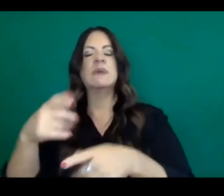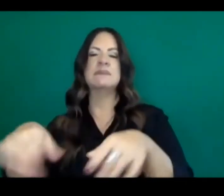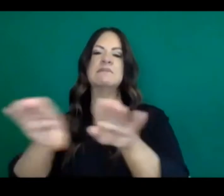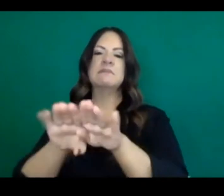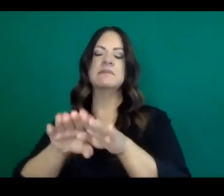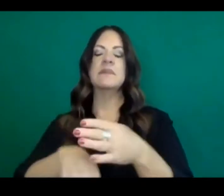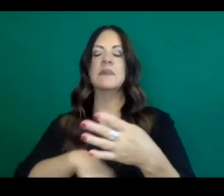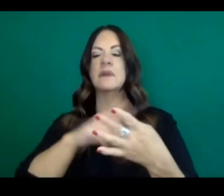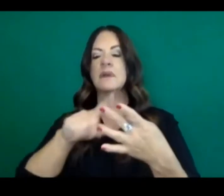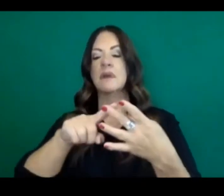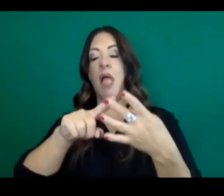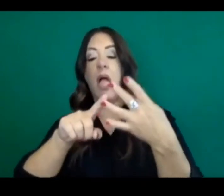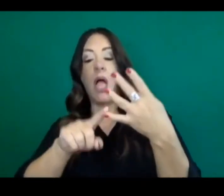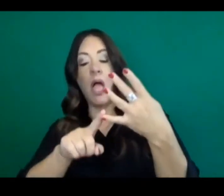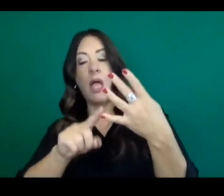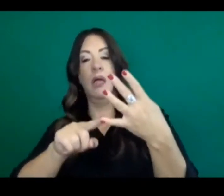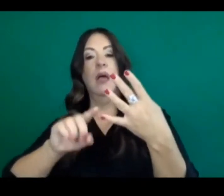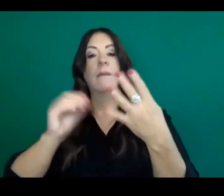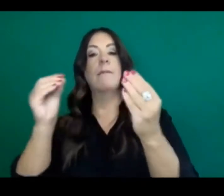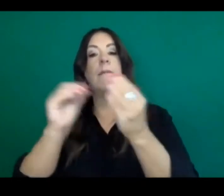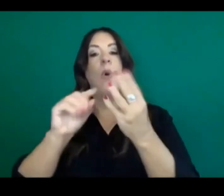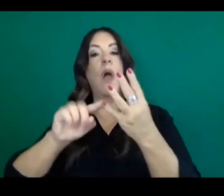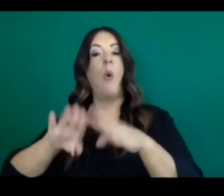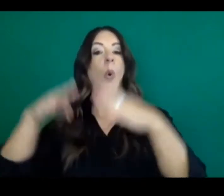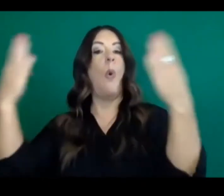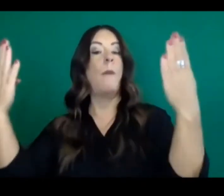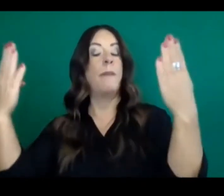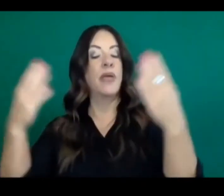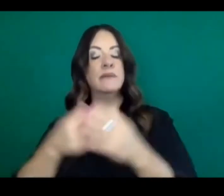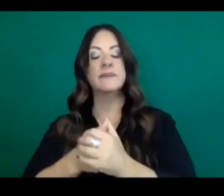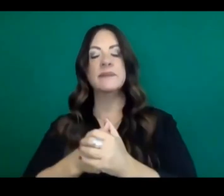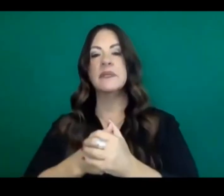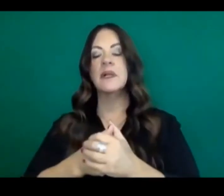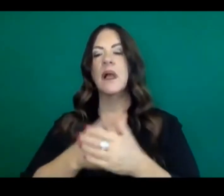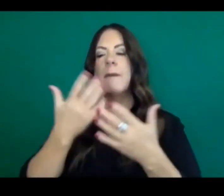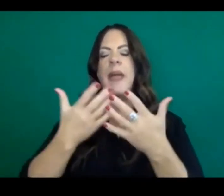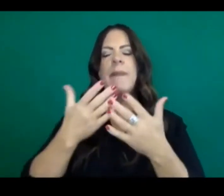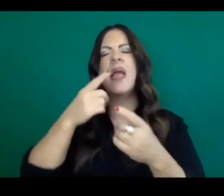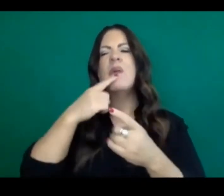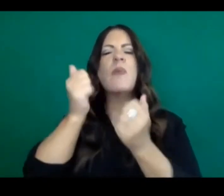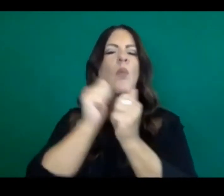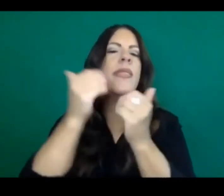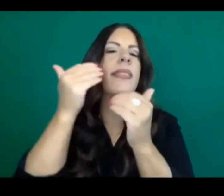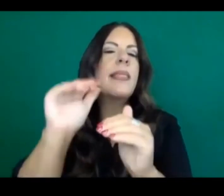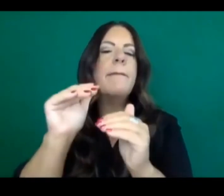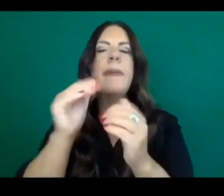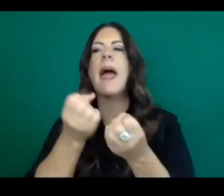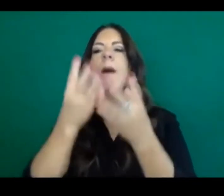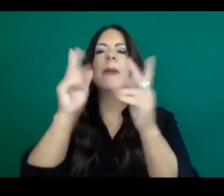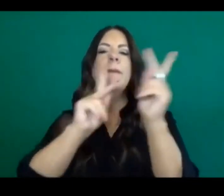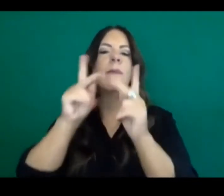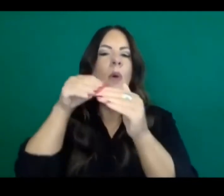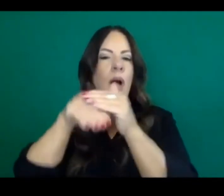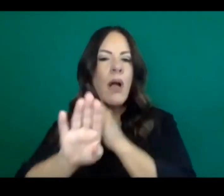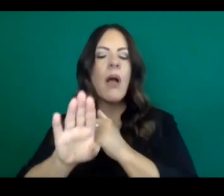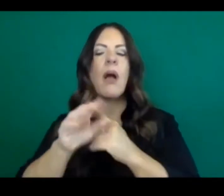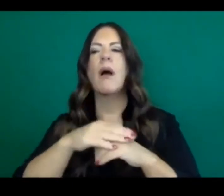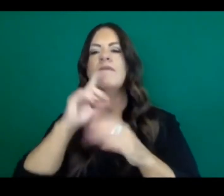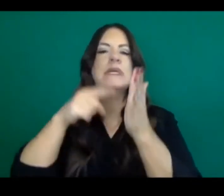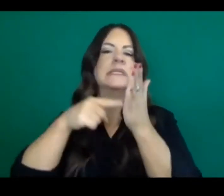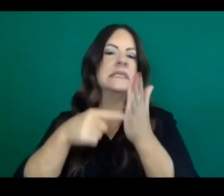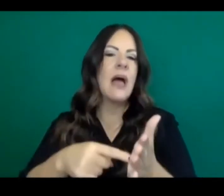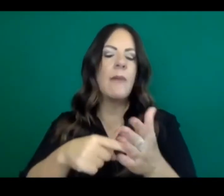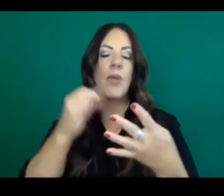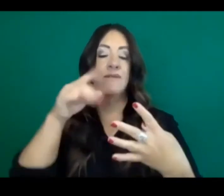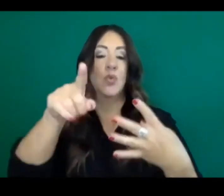be fully open. There may be percentage based on occupancy. So some industries might start at 10% open in